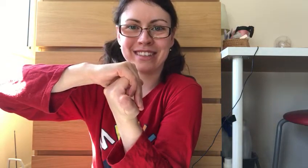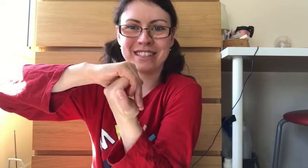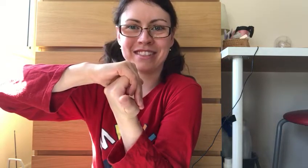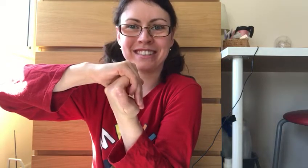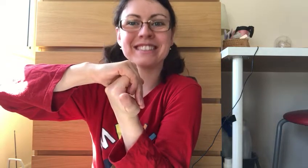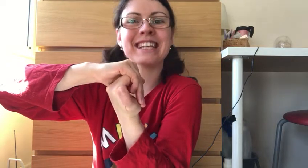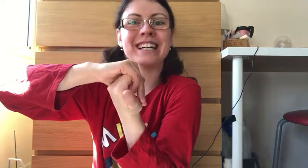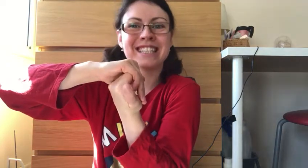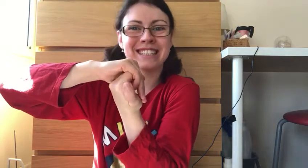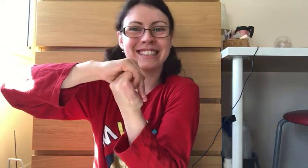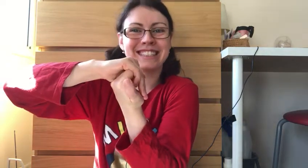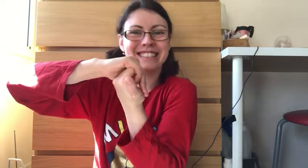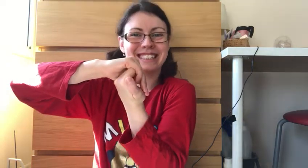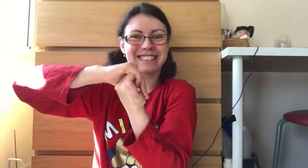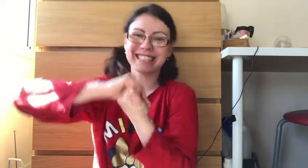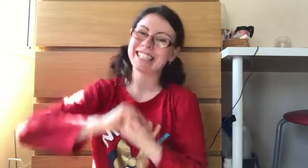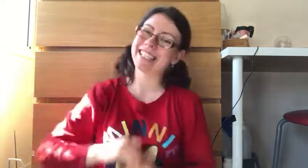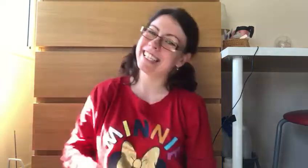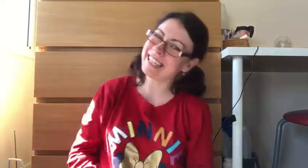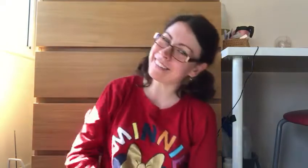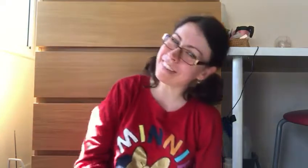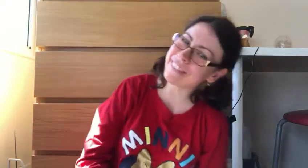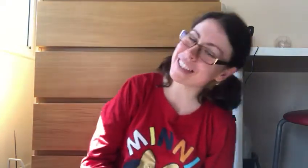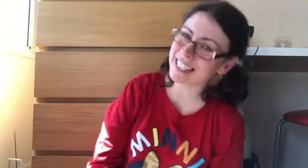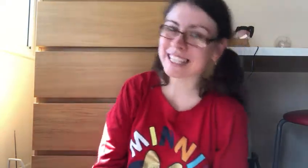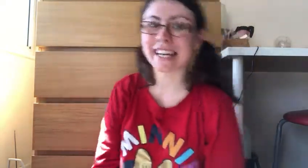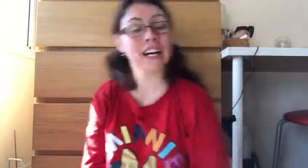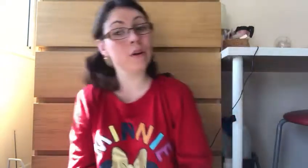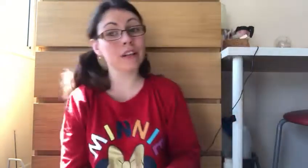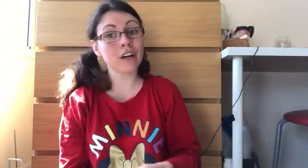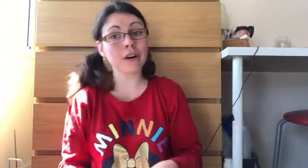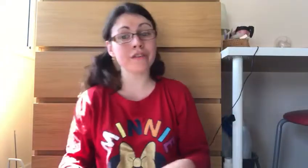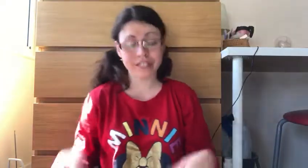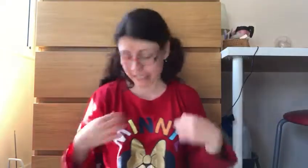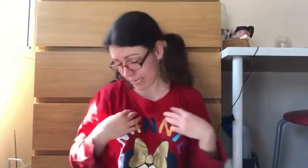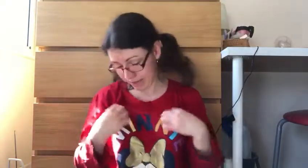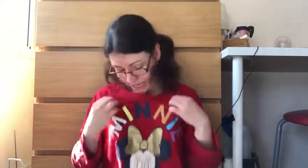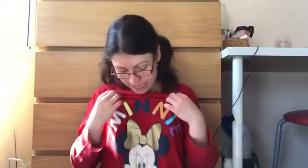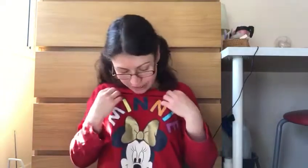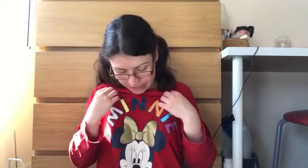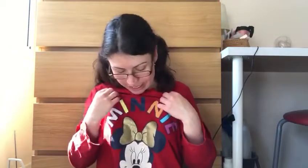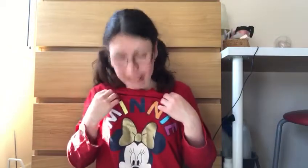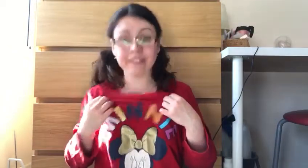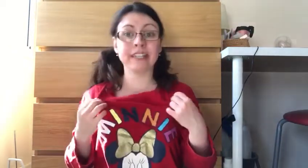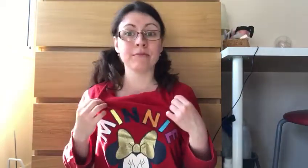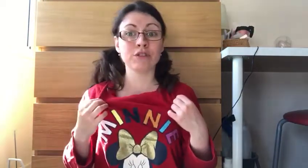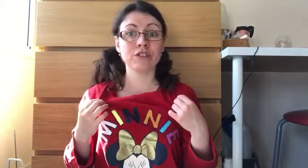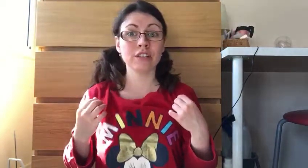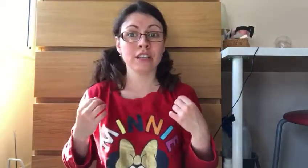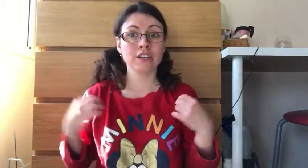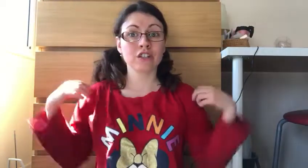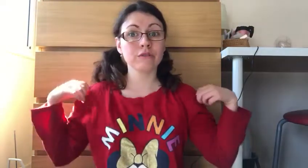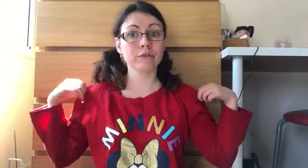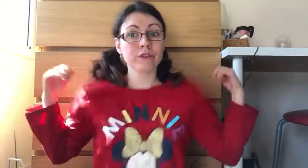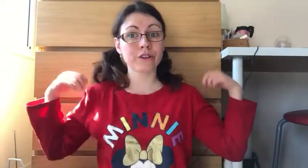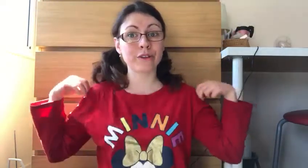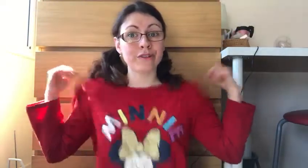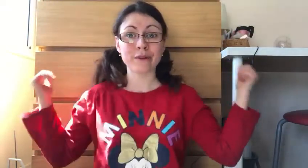turtle. a little wiggle, turtle. Lovely, fantastic. We'll go over it again mini. Okay and then I'm sure children want to go for a